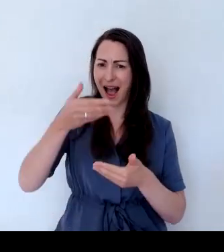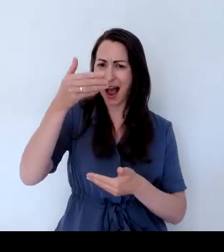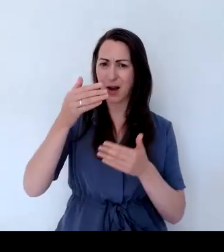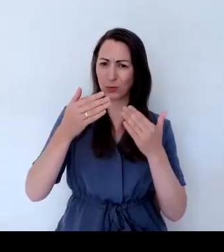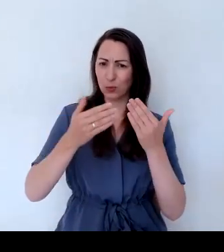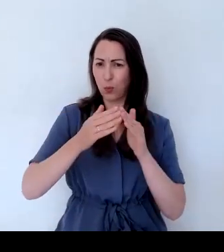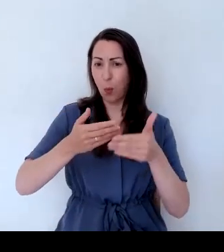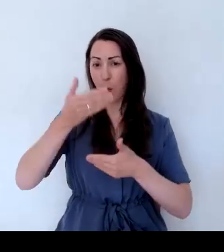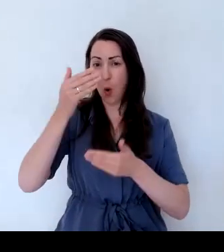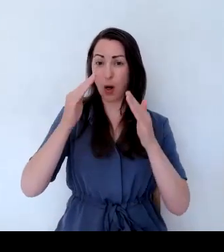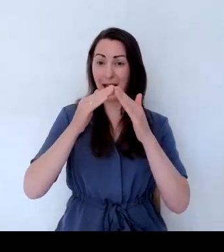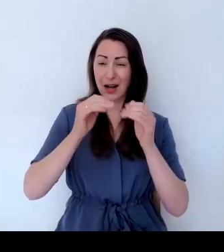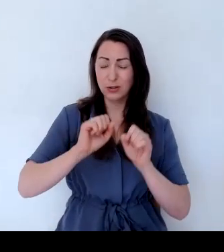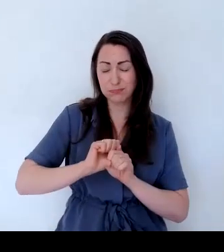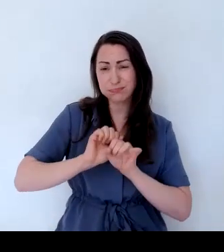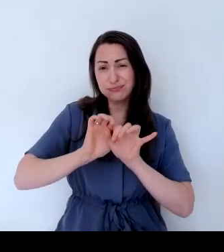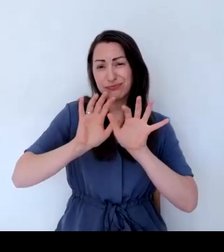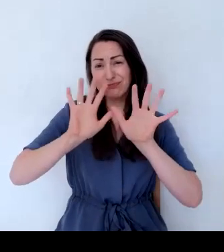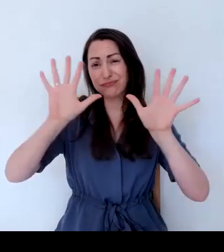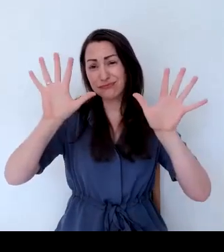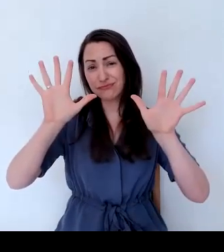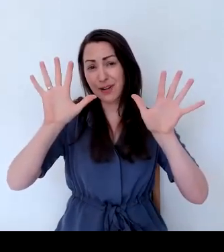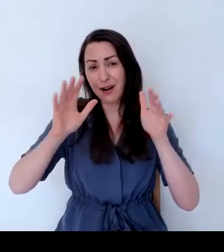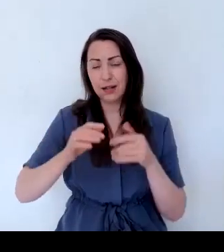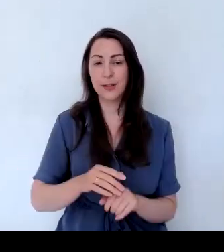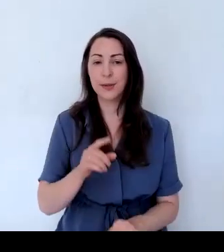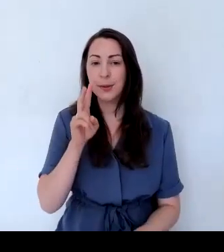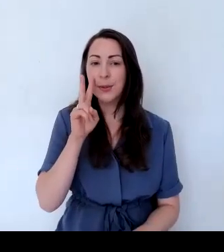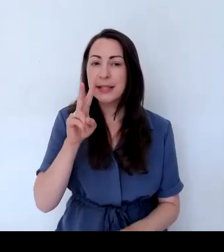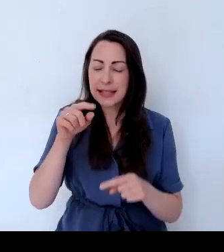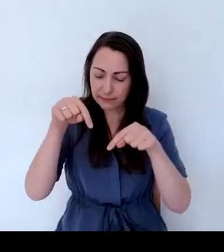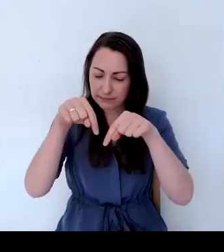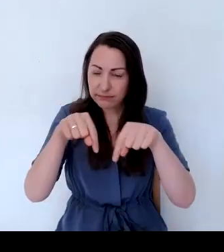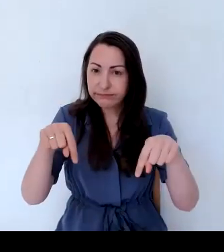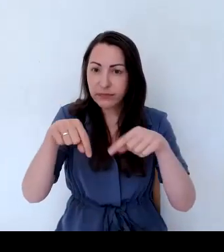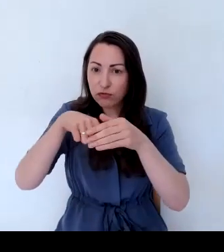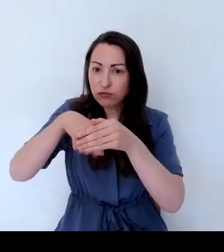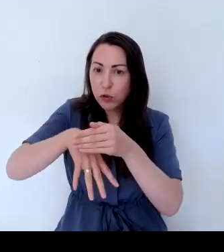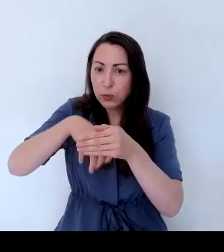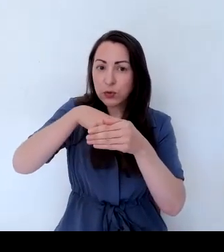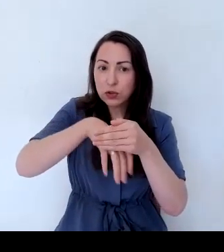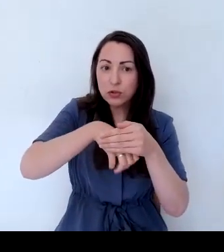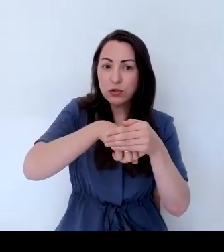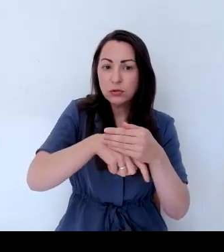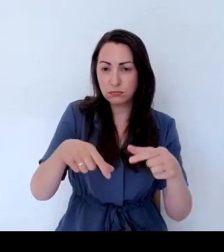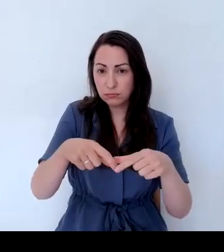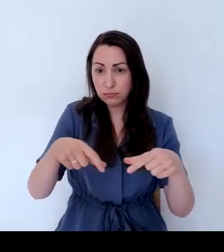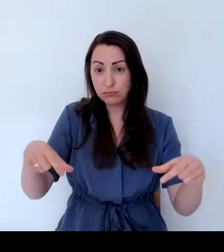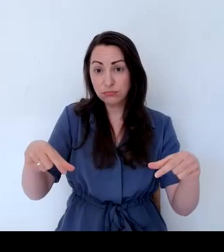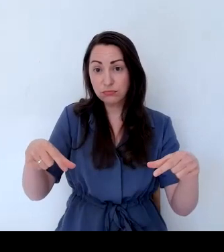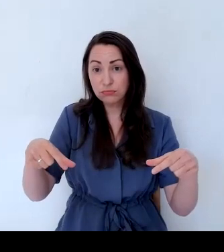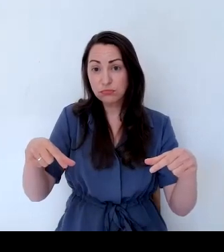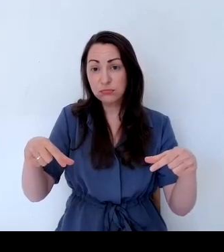after, as I've just said. It's rooted in the ground. So if you've got, this is actually a north